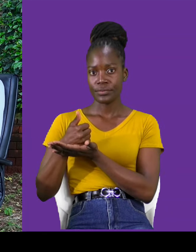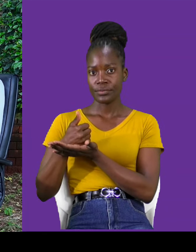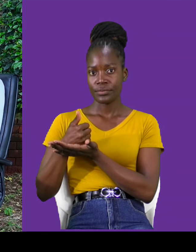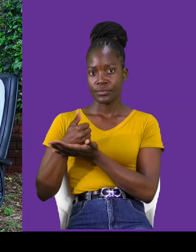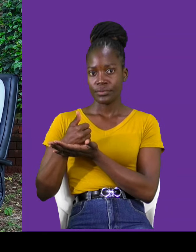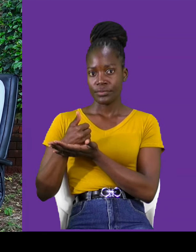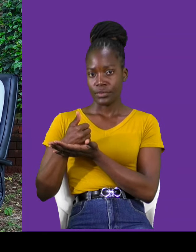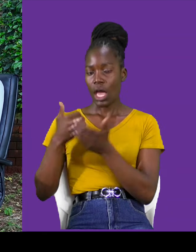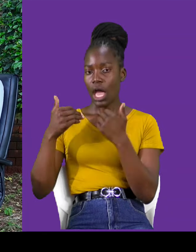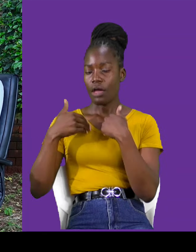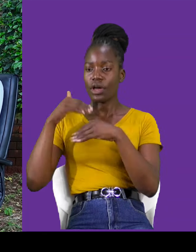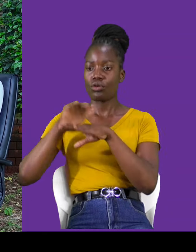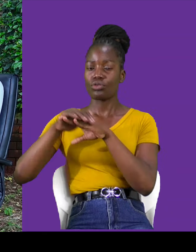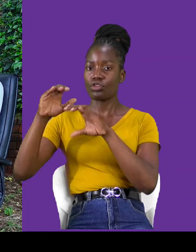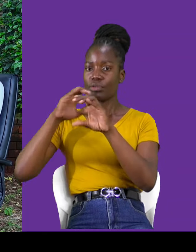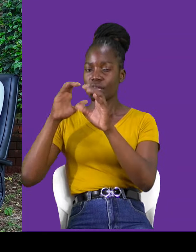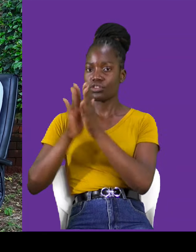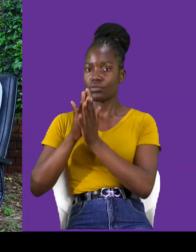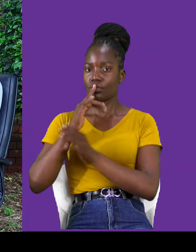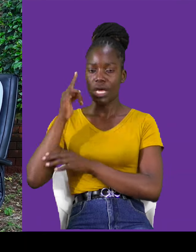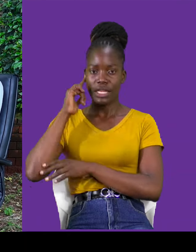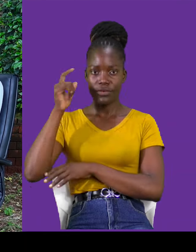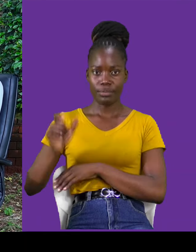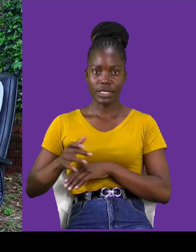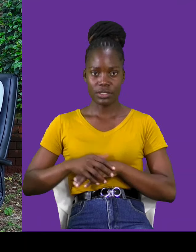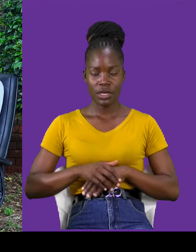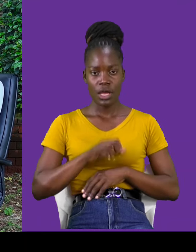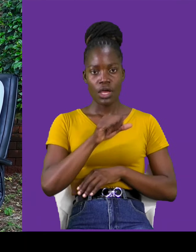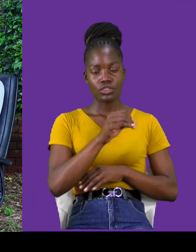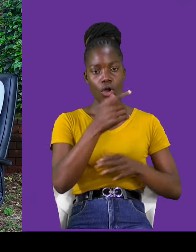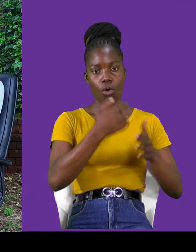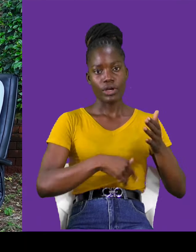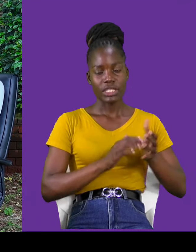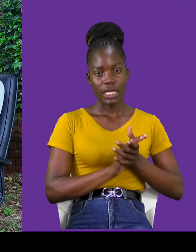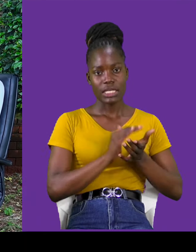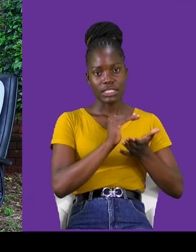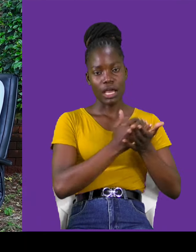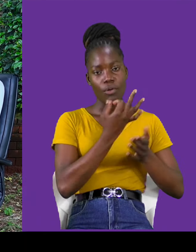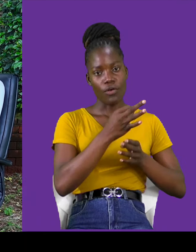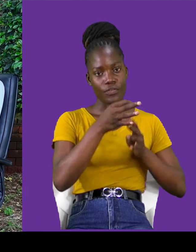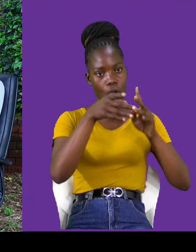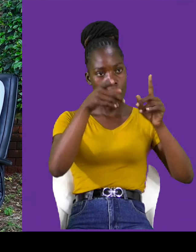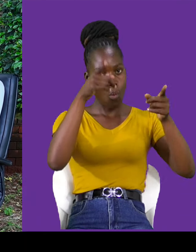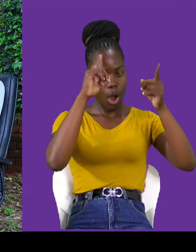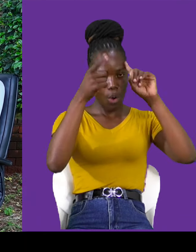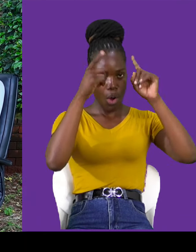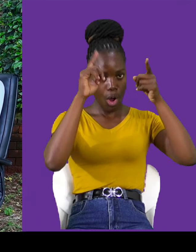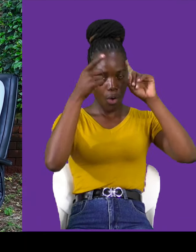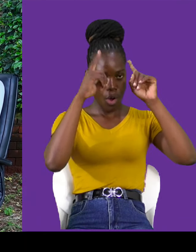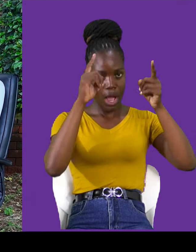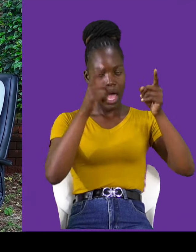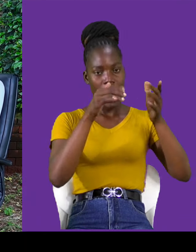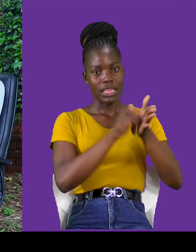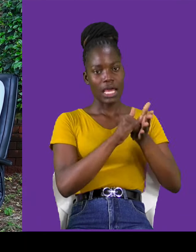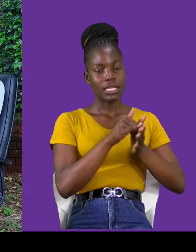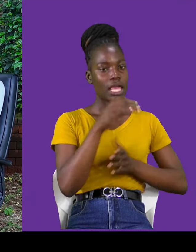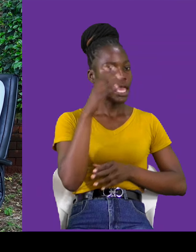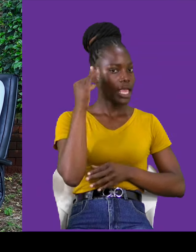communication with a deaf person. So, what are some of the assumptions as the hearing people assume about the